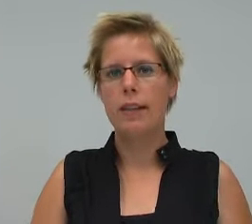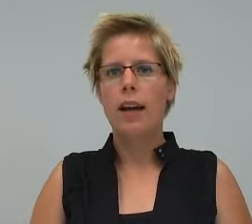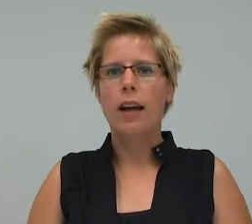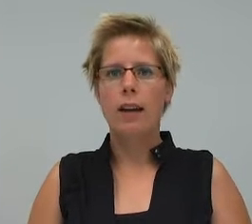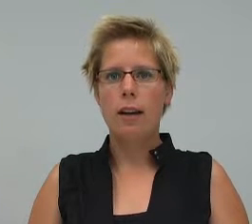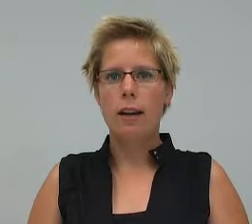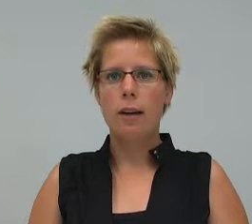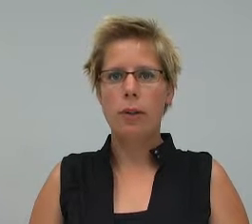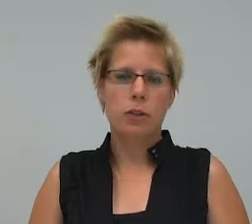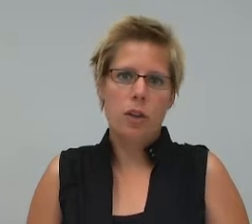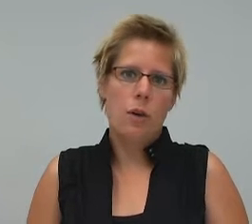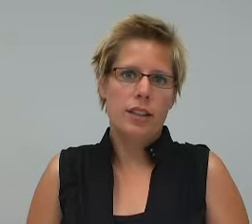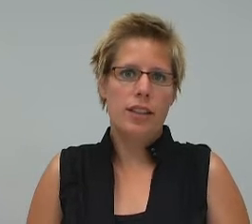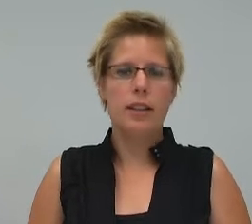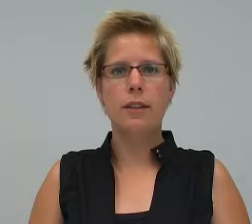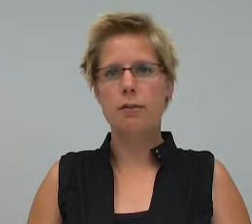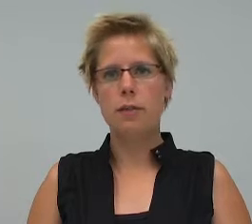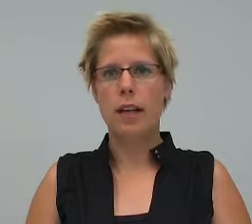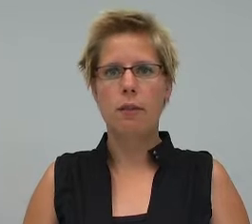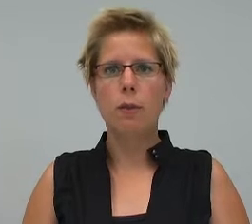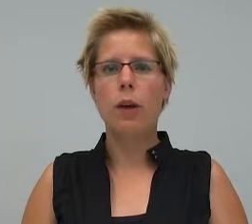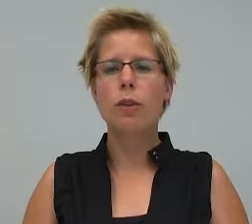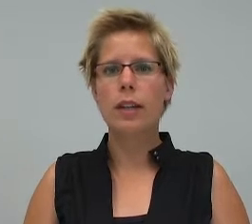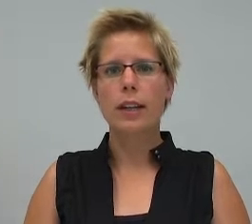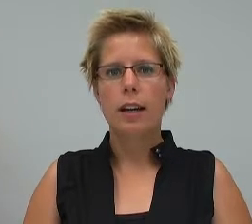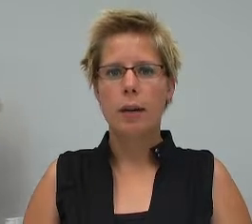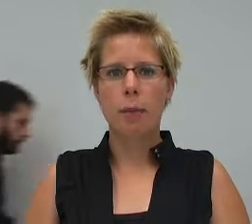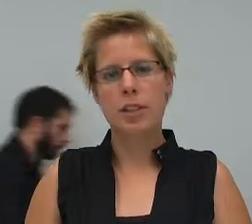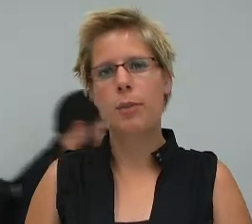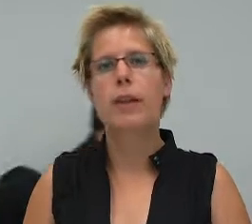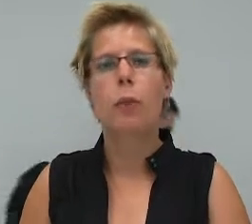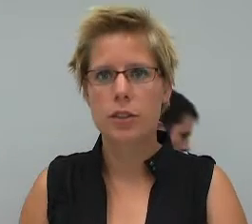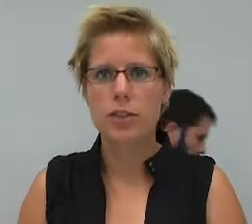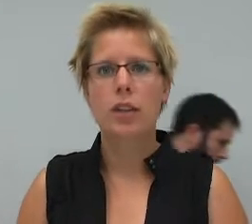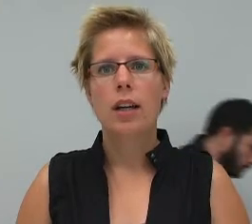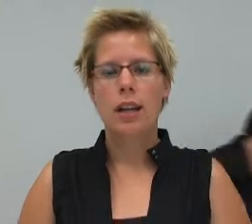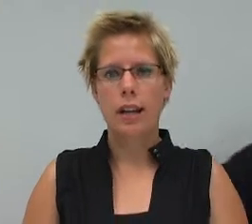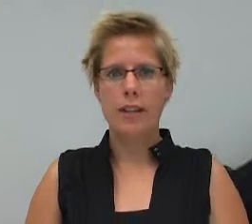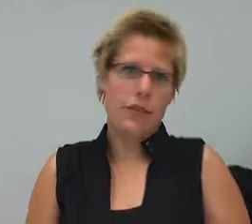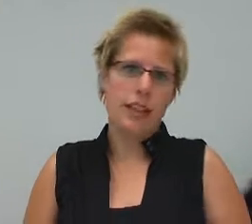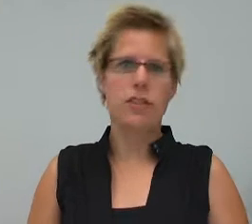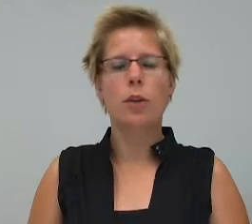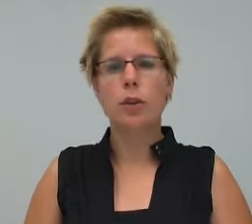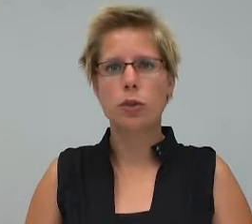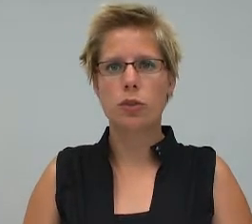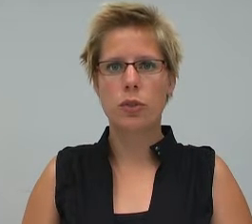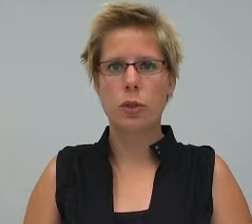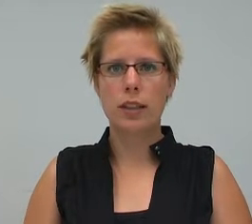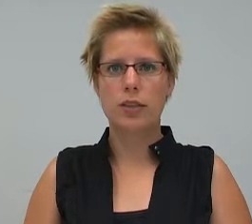Because otherwise they will only participate once and think it is no use for doing that.